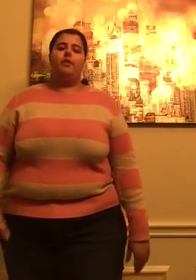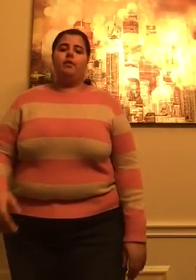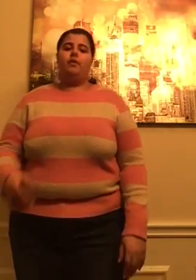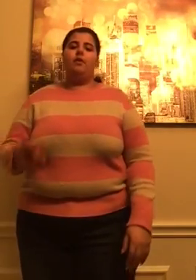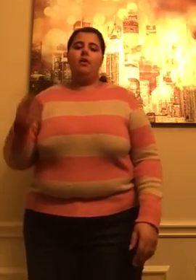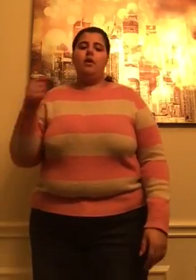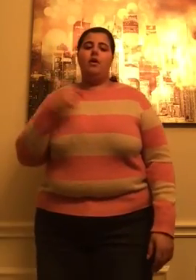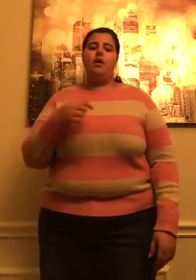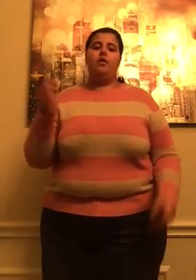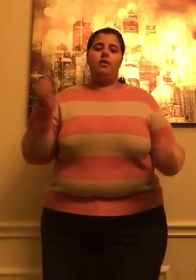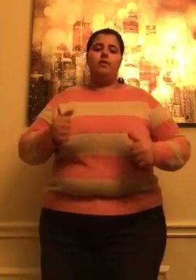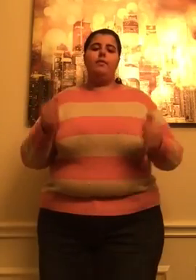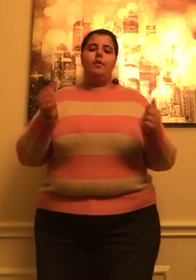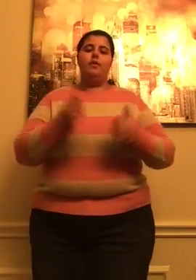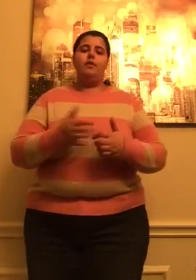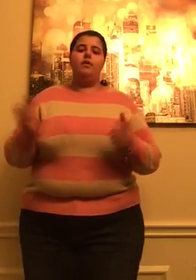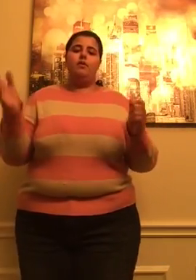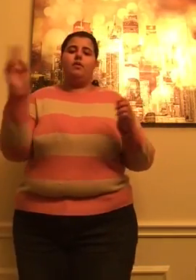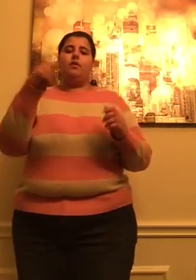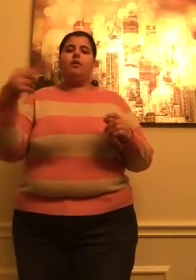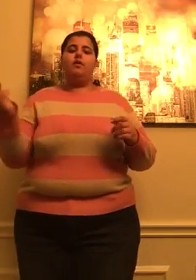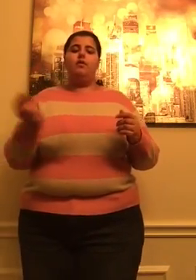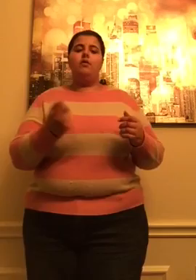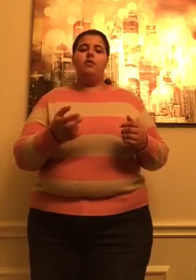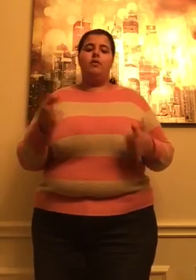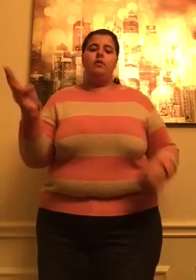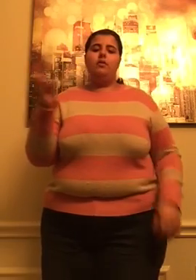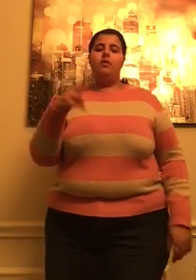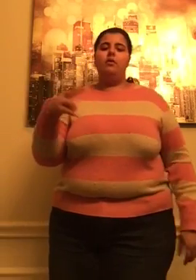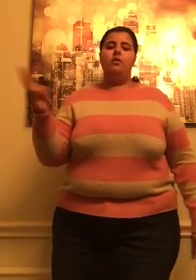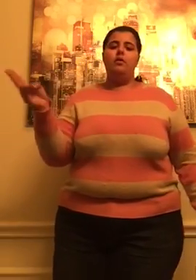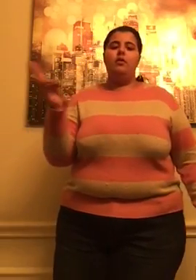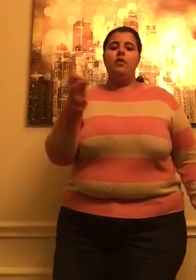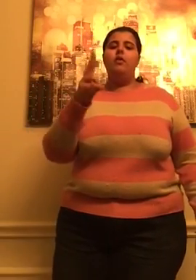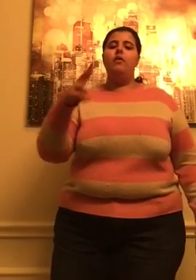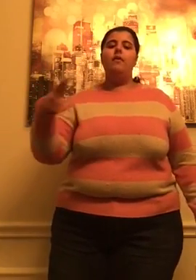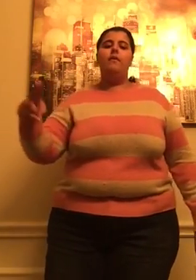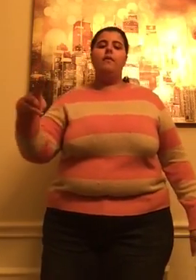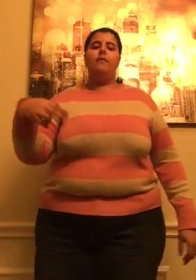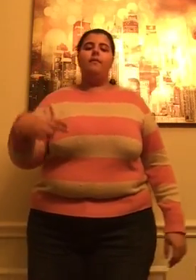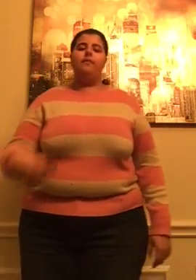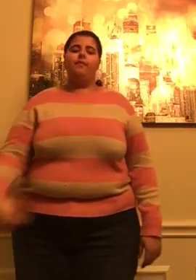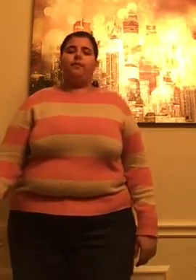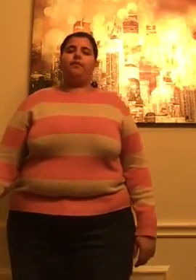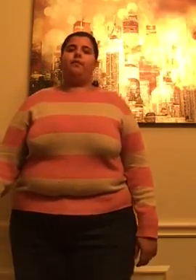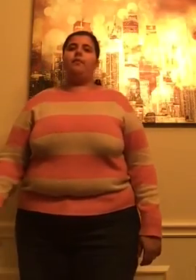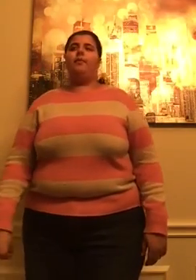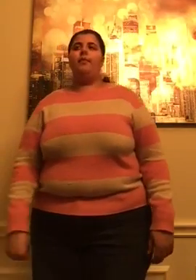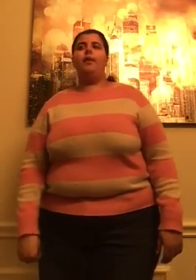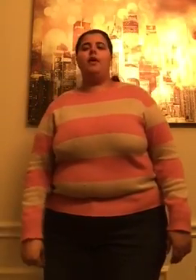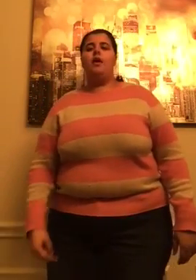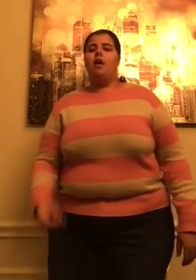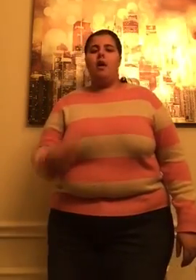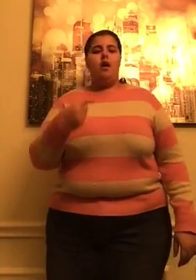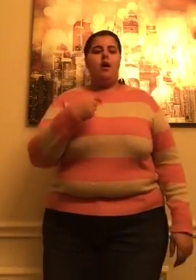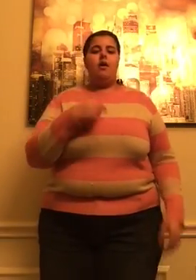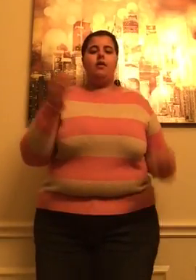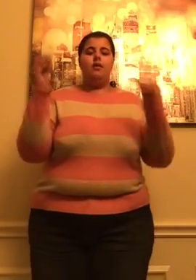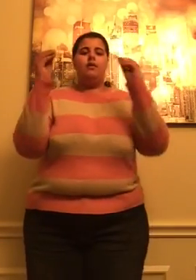I can be your hero, baby I can